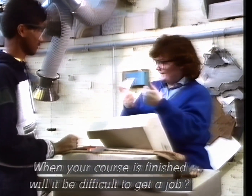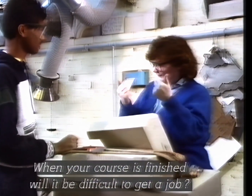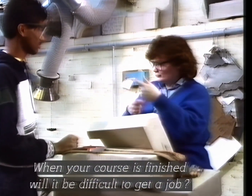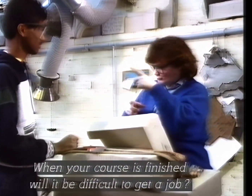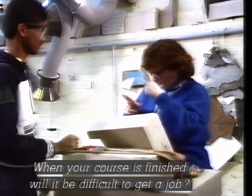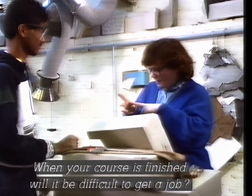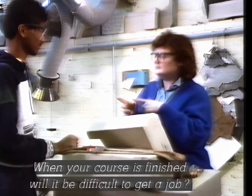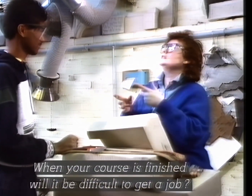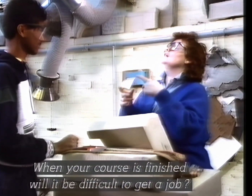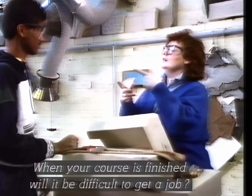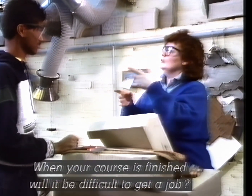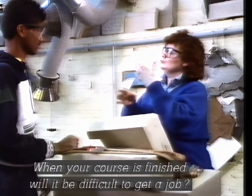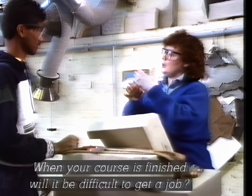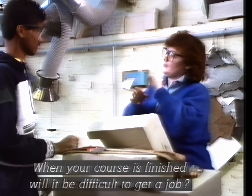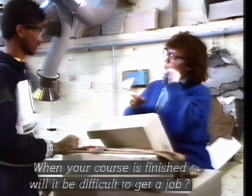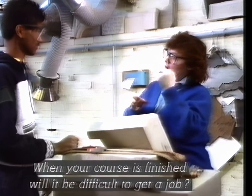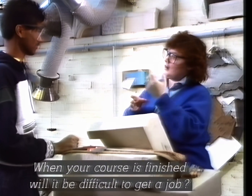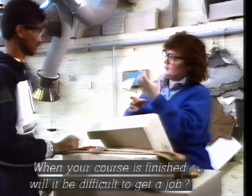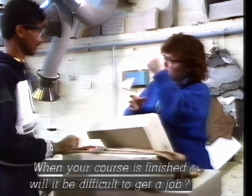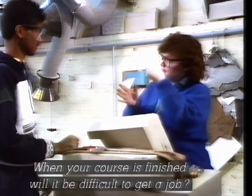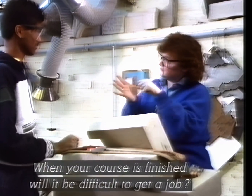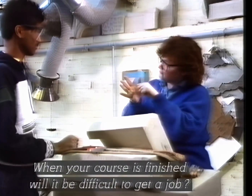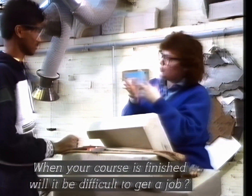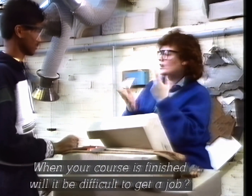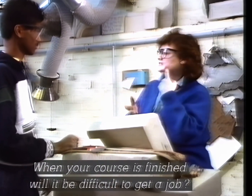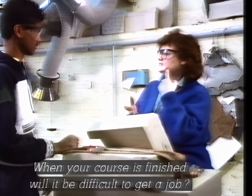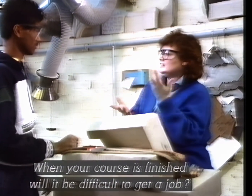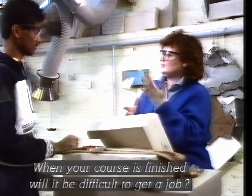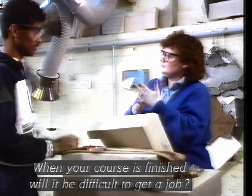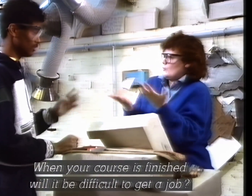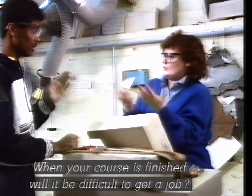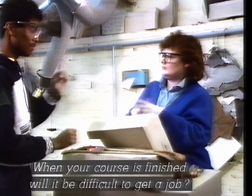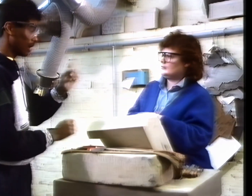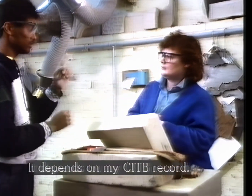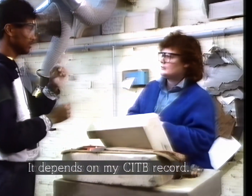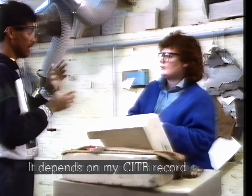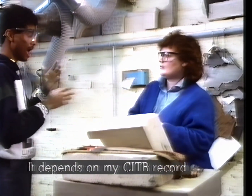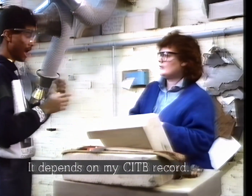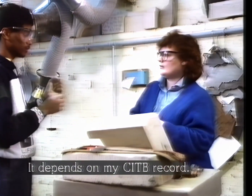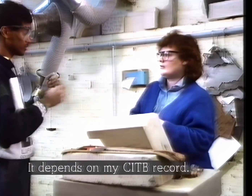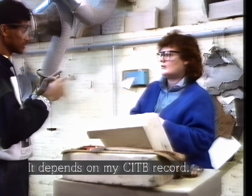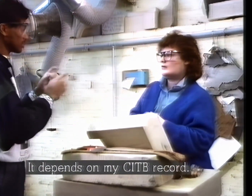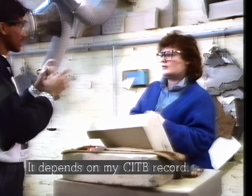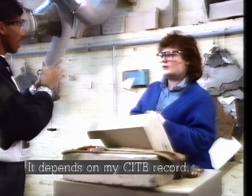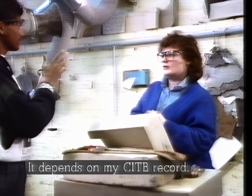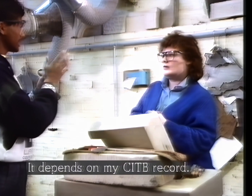Now, in the future, when your course has come to an end, is it going to be difficult or easy for you to actually get a job? Well, really, it